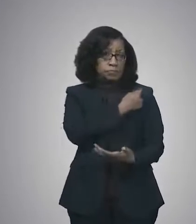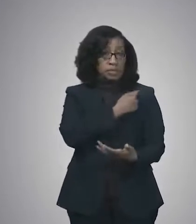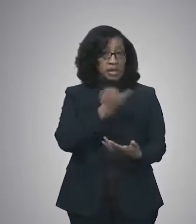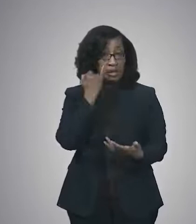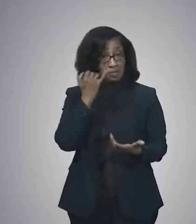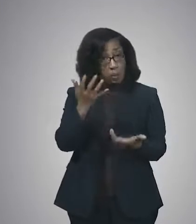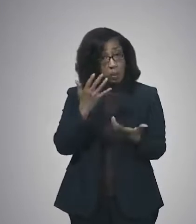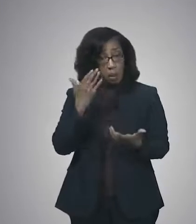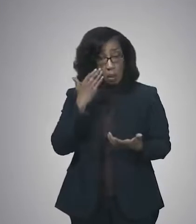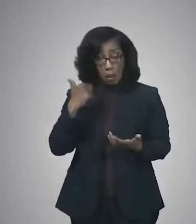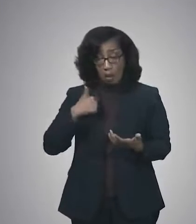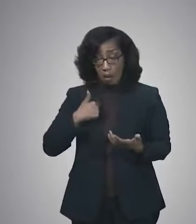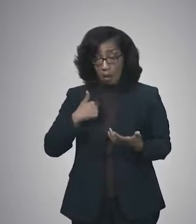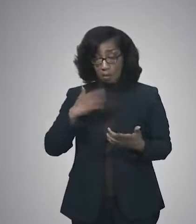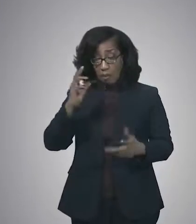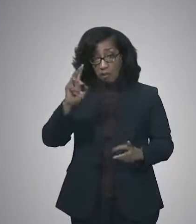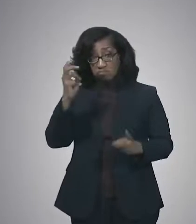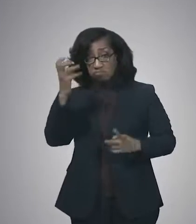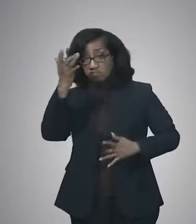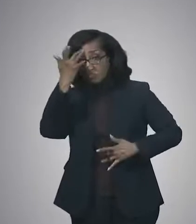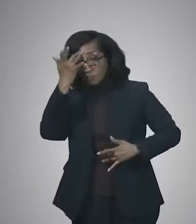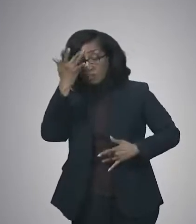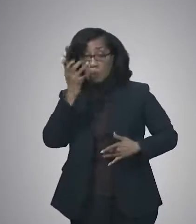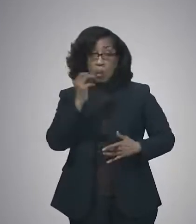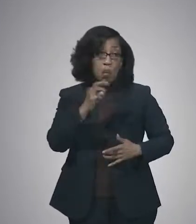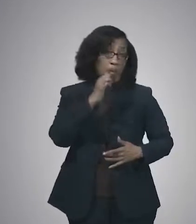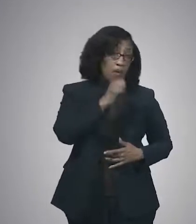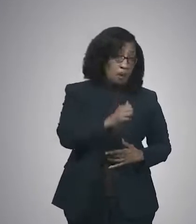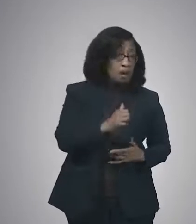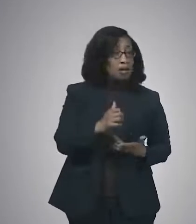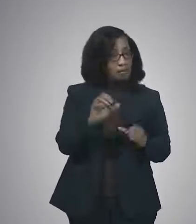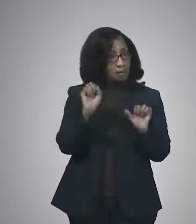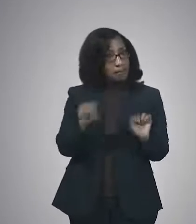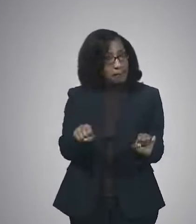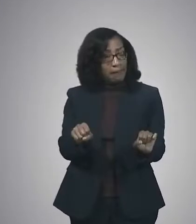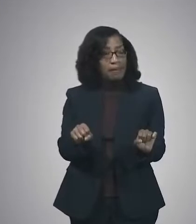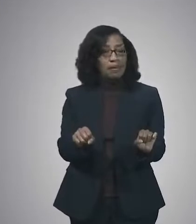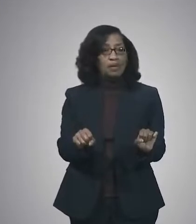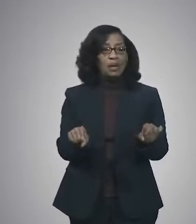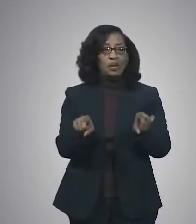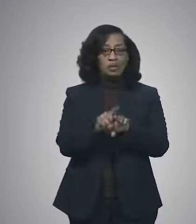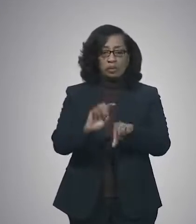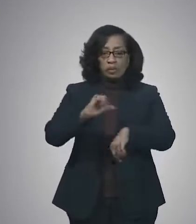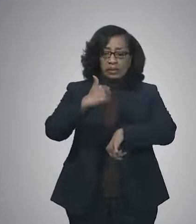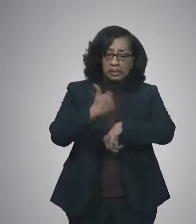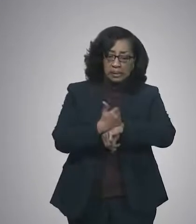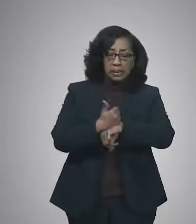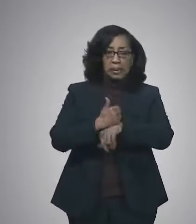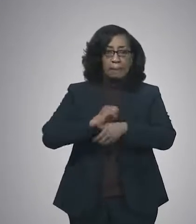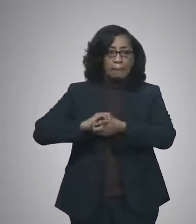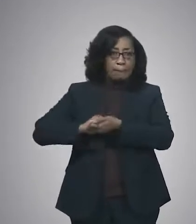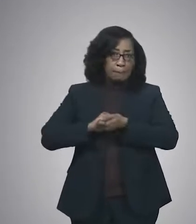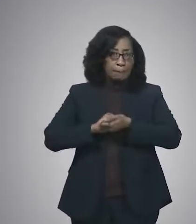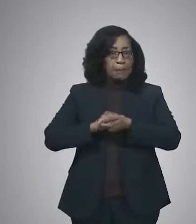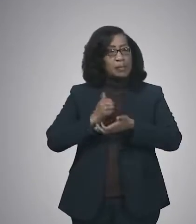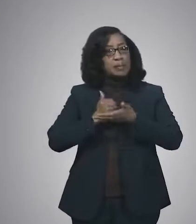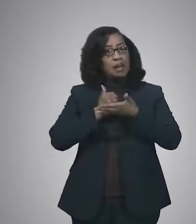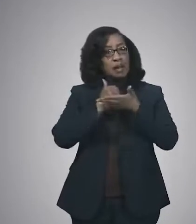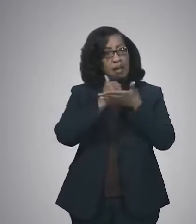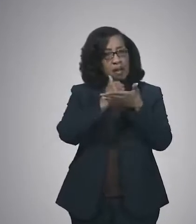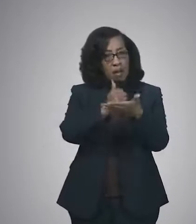can get their status when it comes to COVID-19. And we have put in place a partnership that will continue that